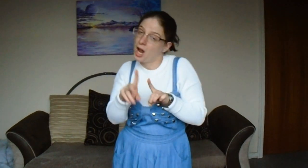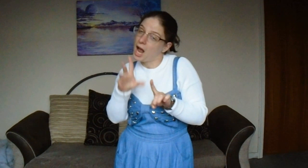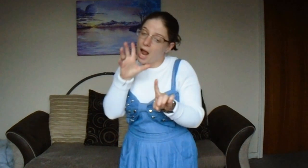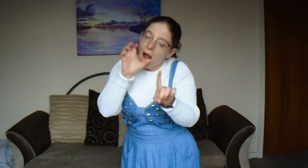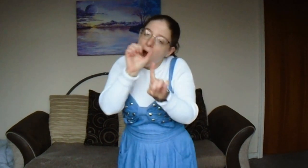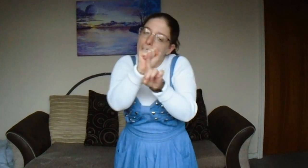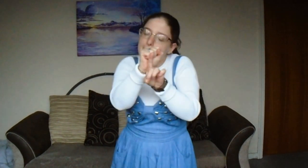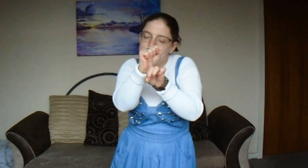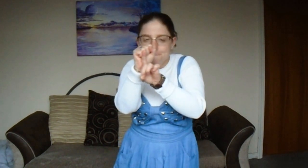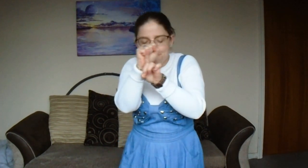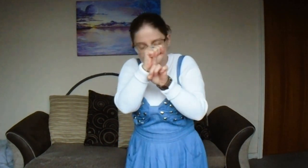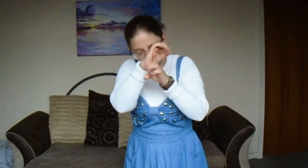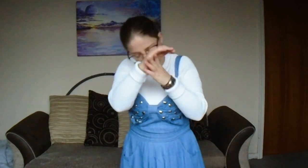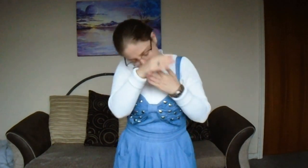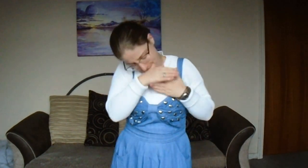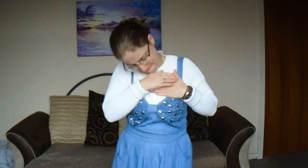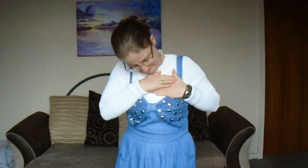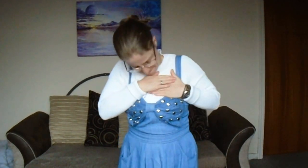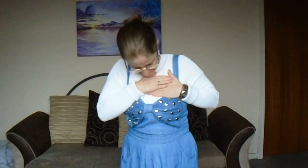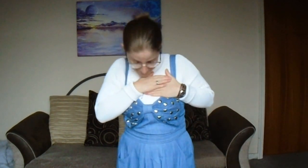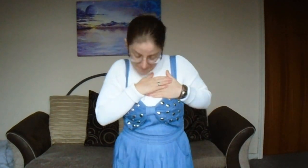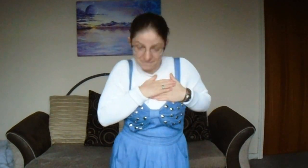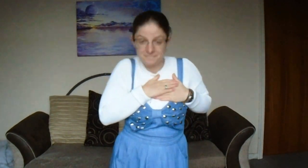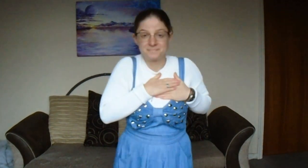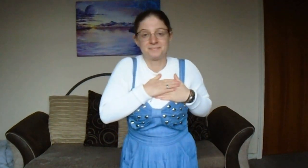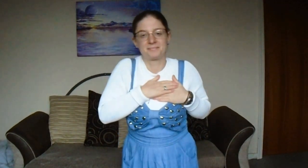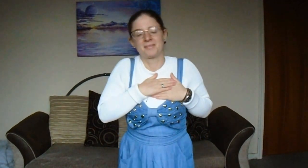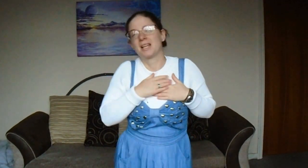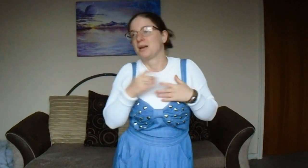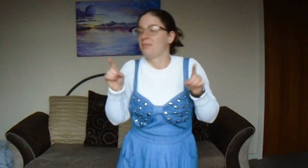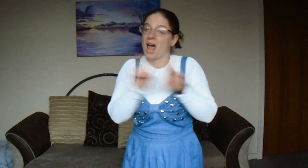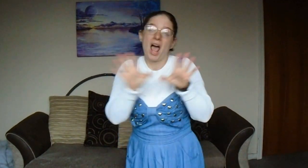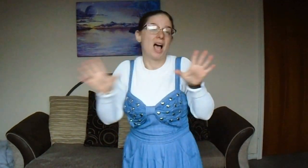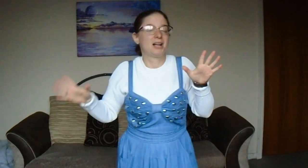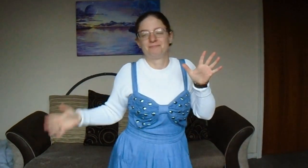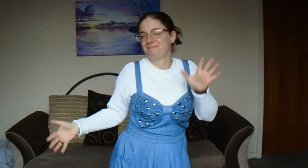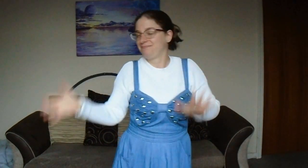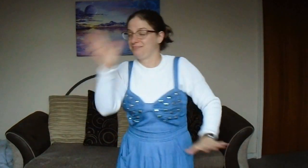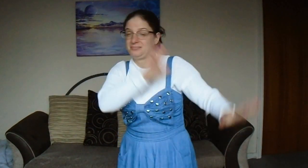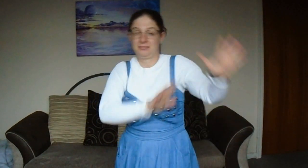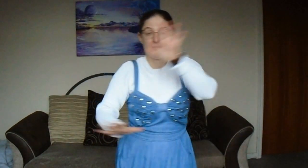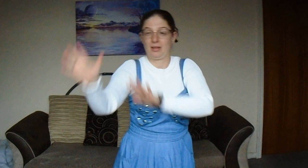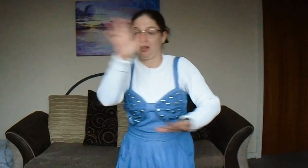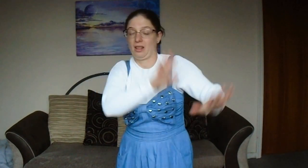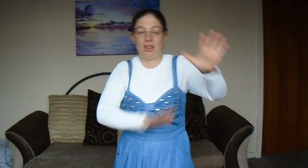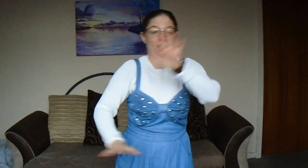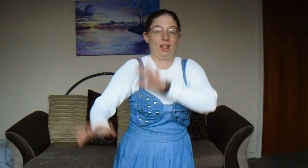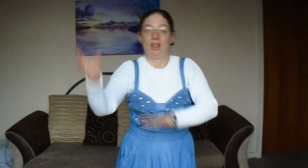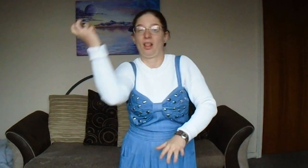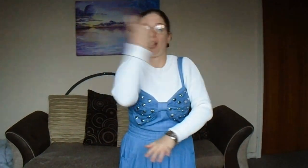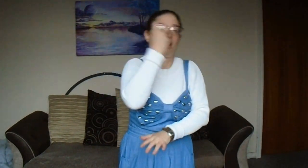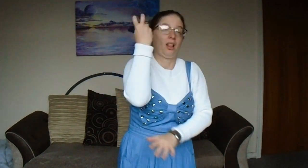an eye on you Like a hurt, lost, blind Oh, oh,